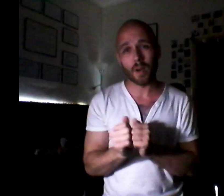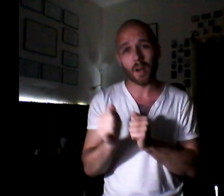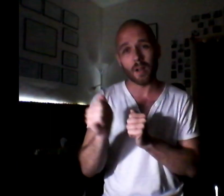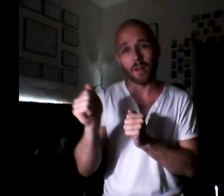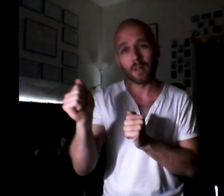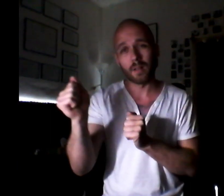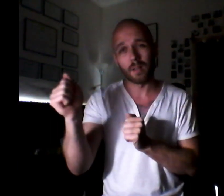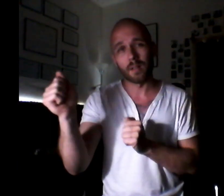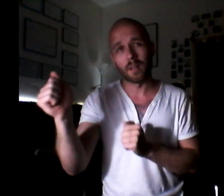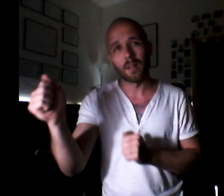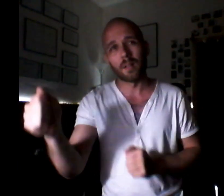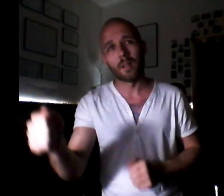too far